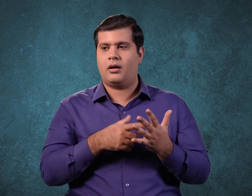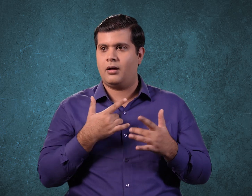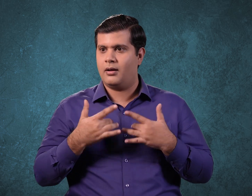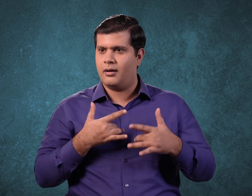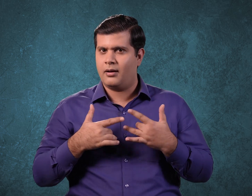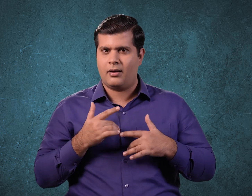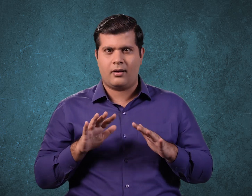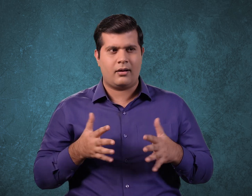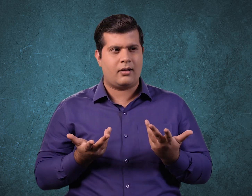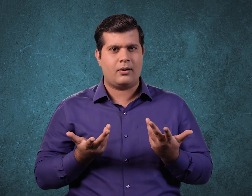interesting is that?